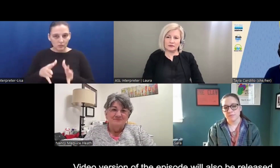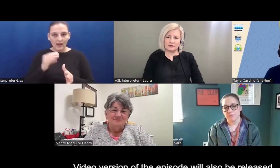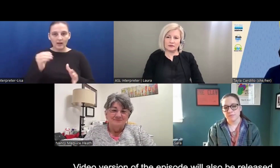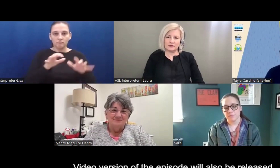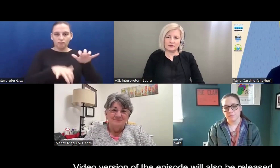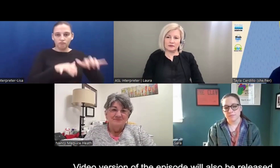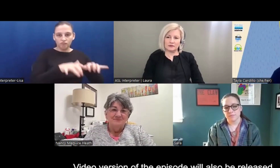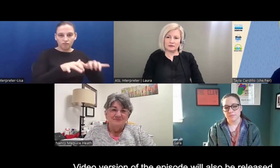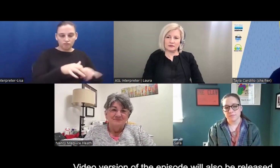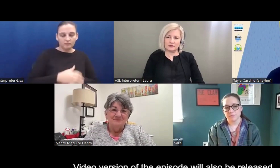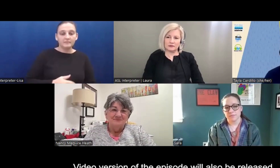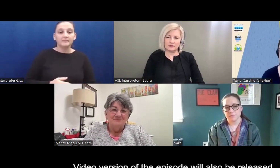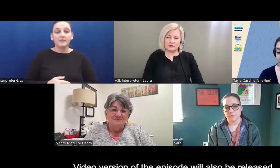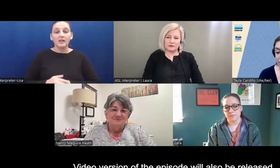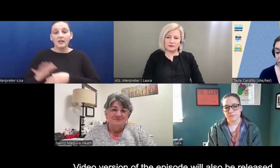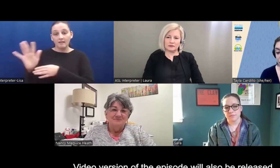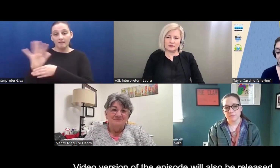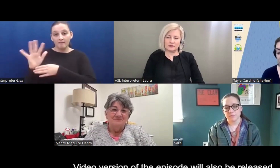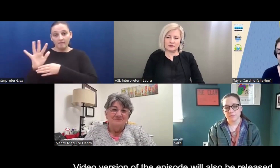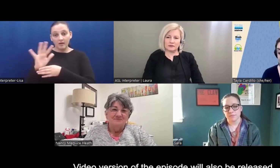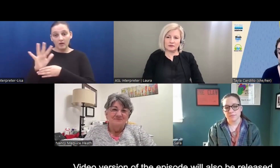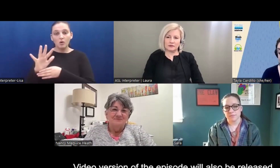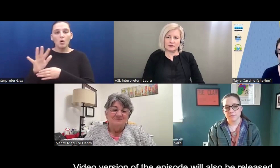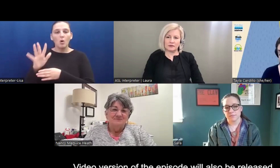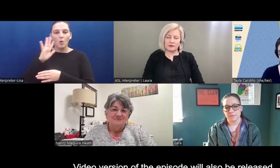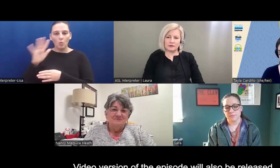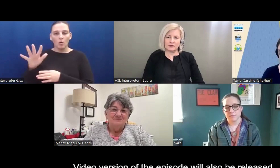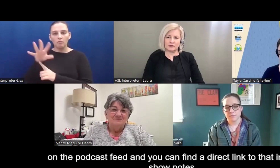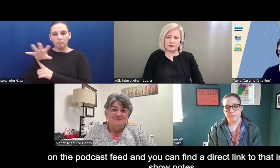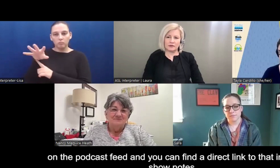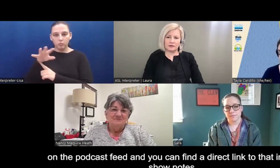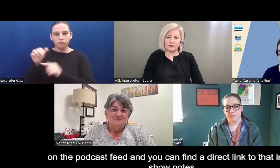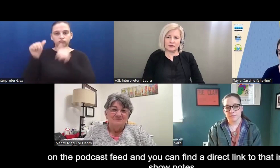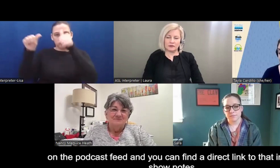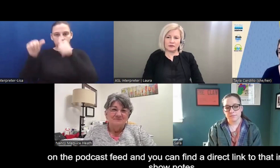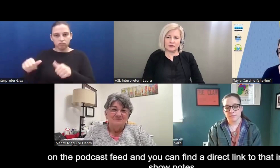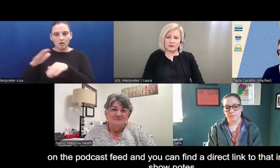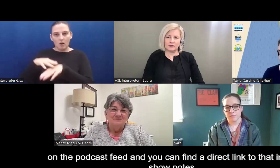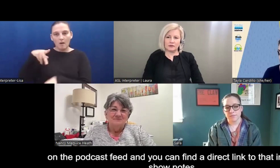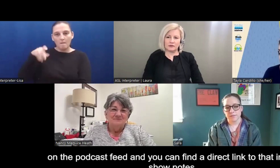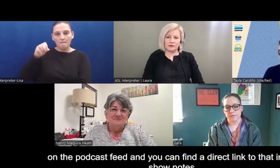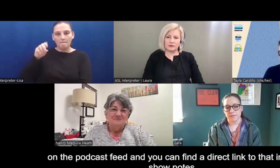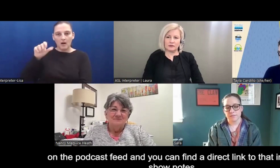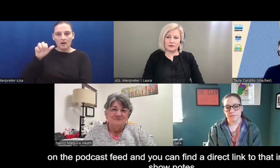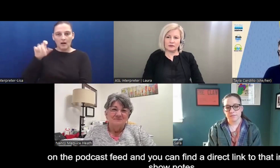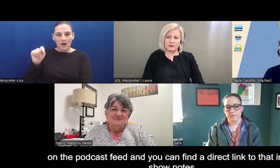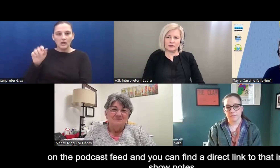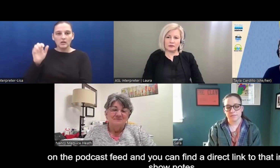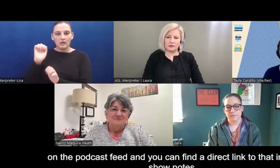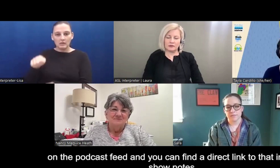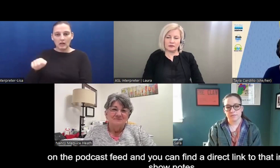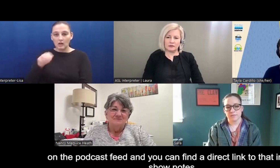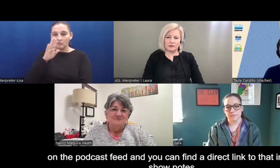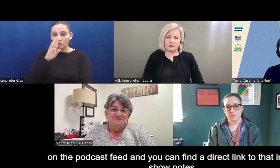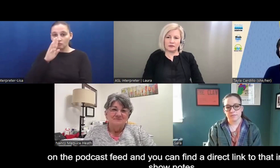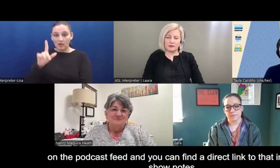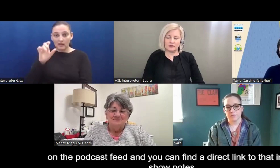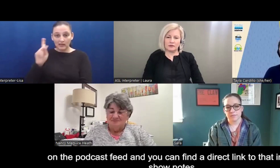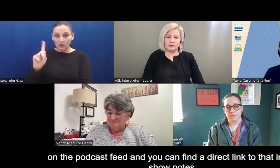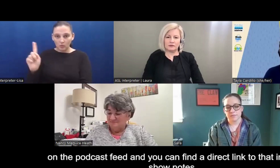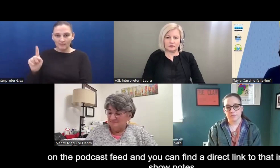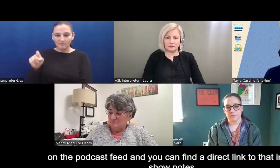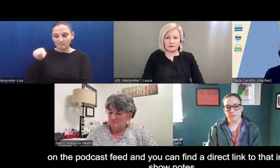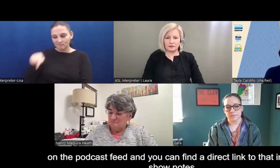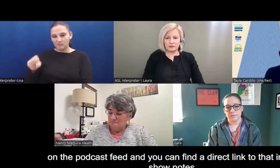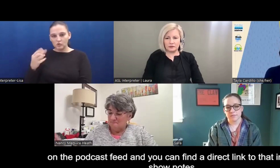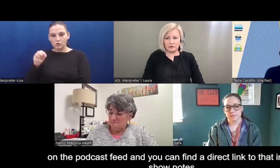episode. A video version of this episode will also be released on our podcast feed, and you can find a direct link to that in the show notes.